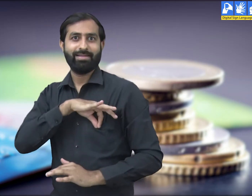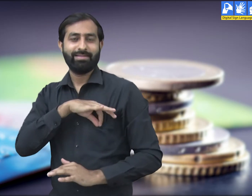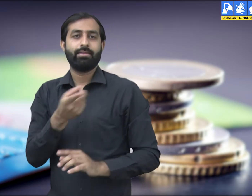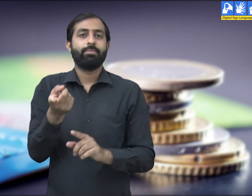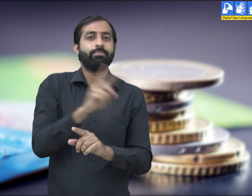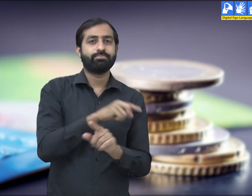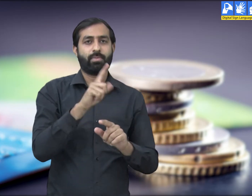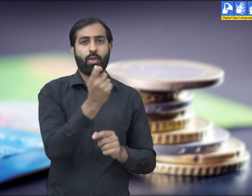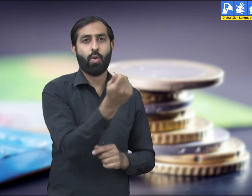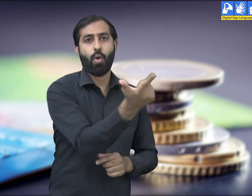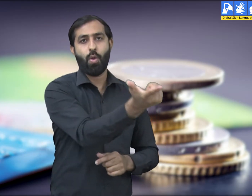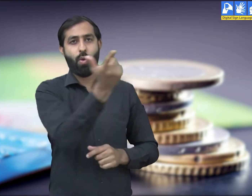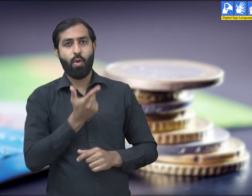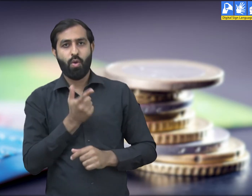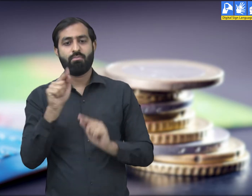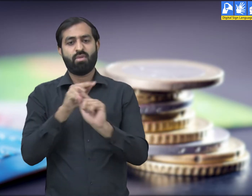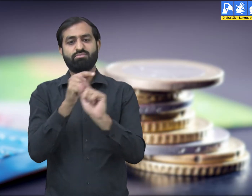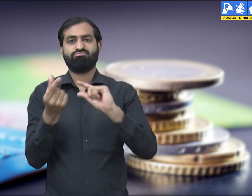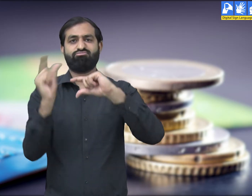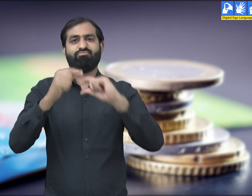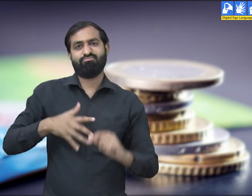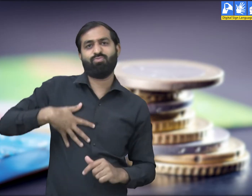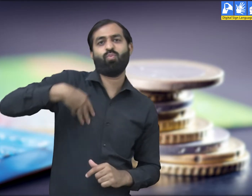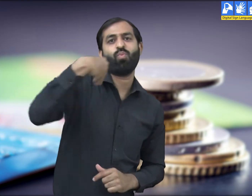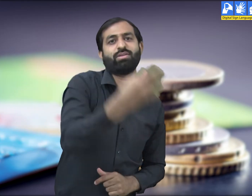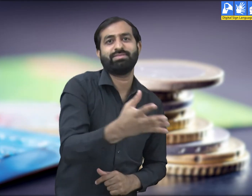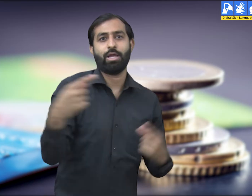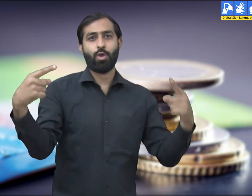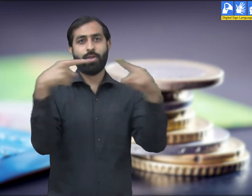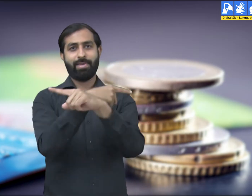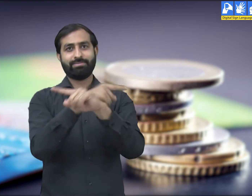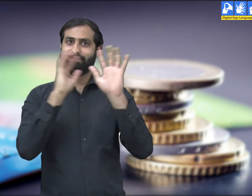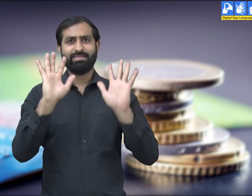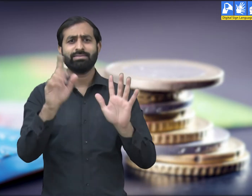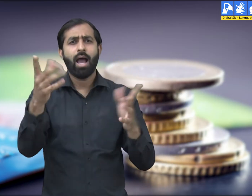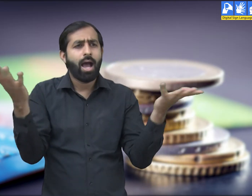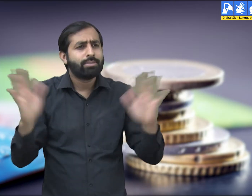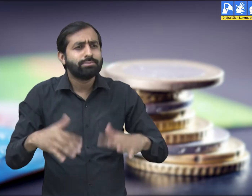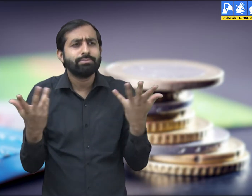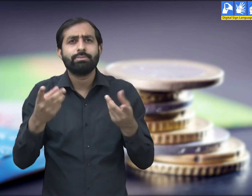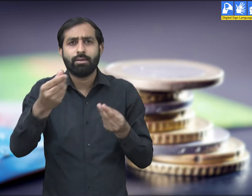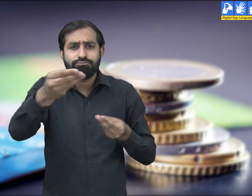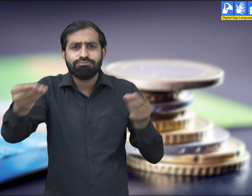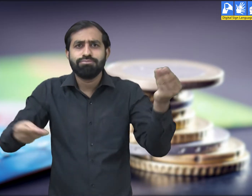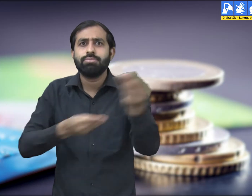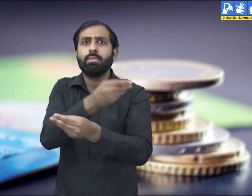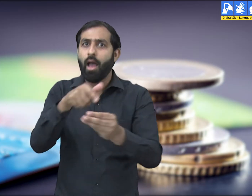Now considering a loan taken from a bank we have to pay an interest to the bank. This is the opposite of